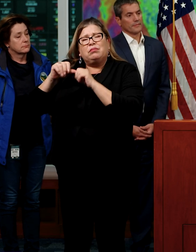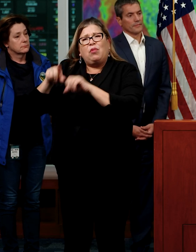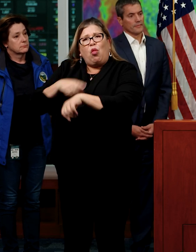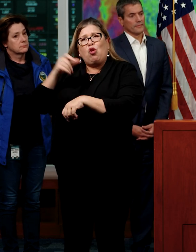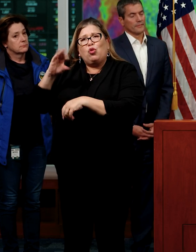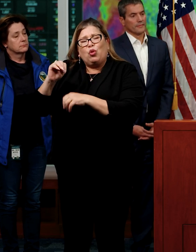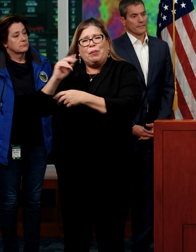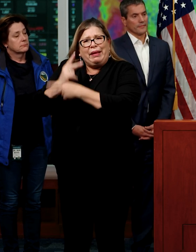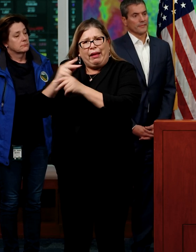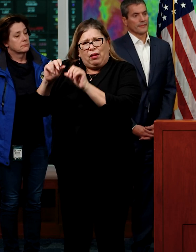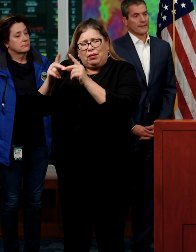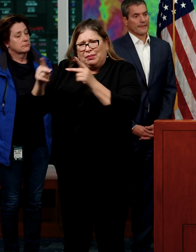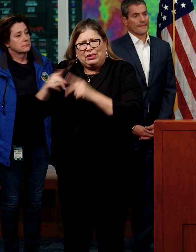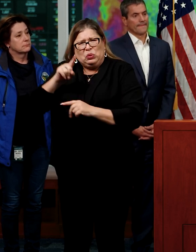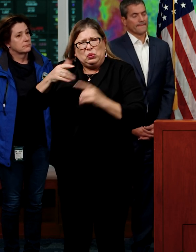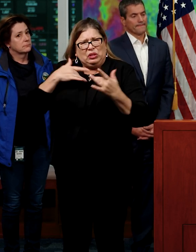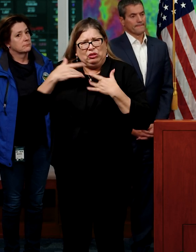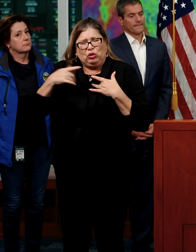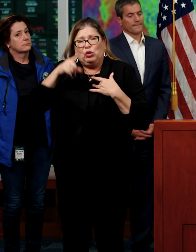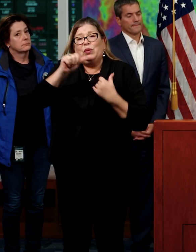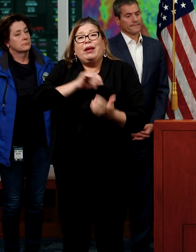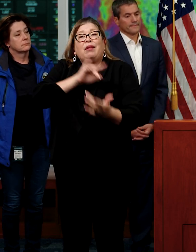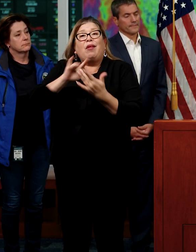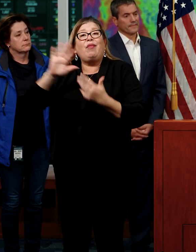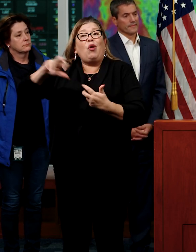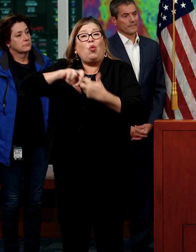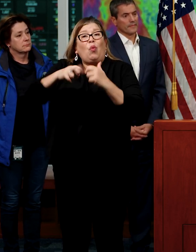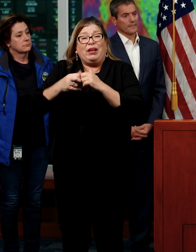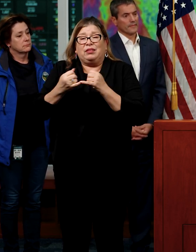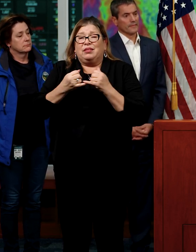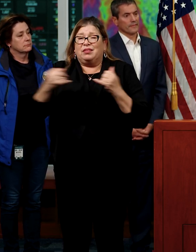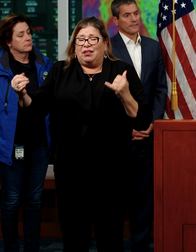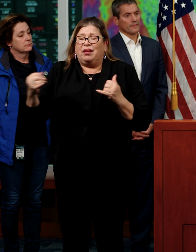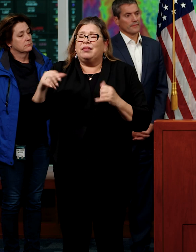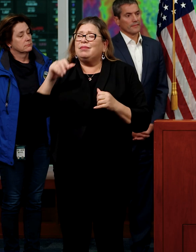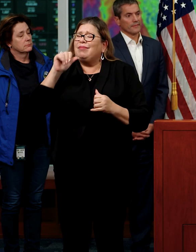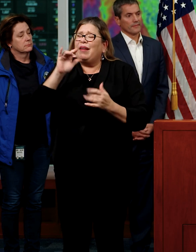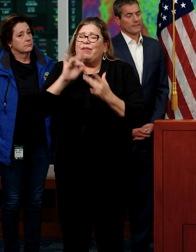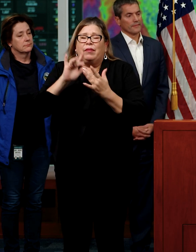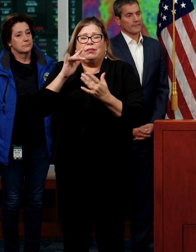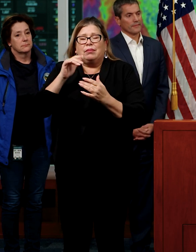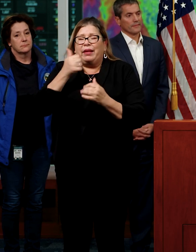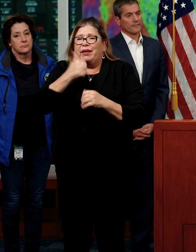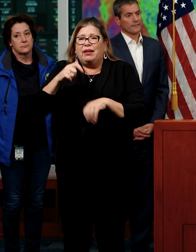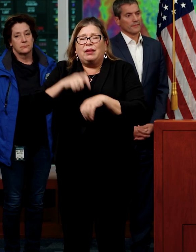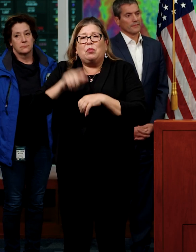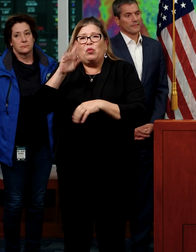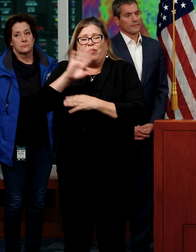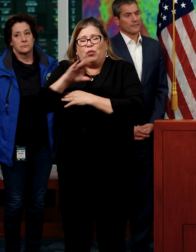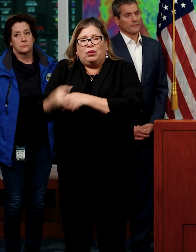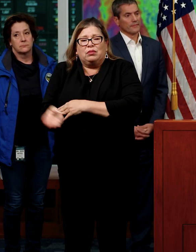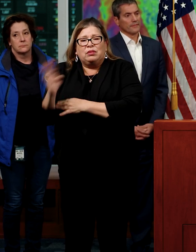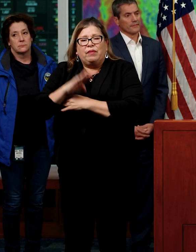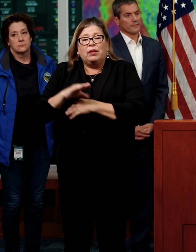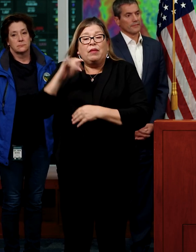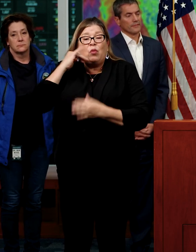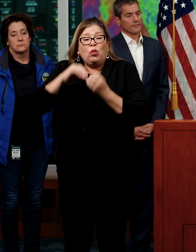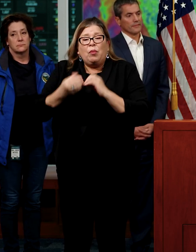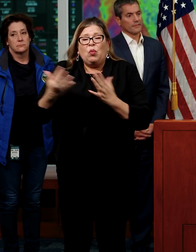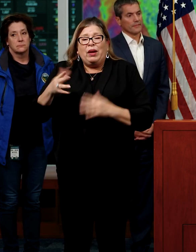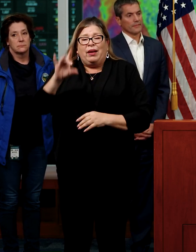long-term care ombudsman crisis line is available 24-7 at 1-800-231